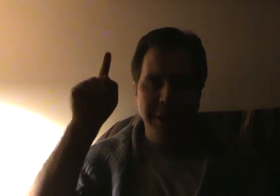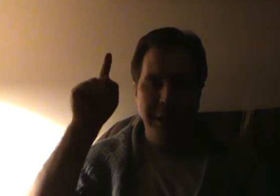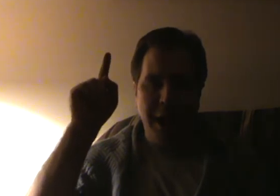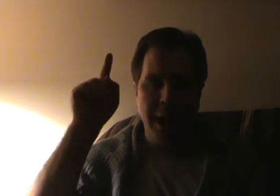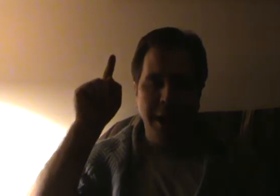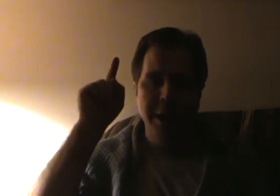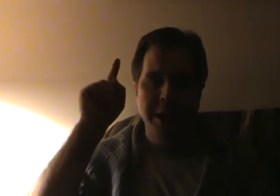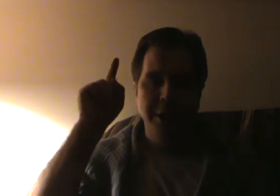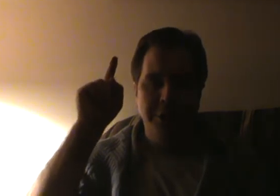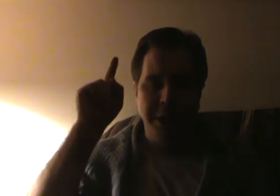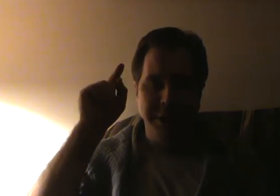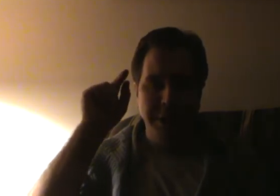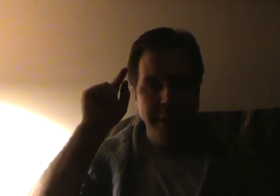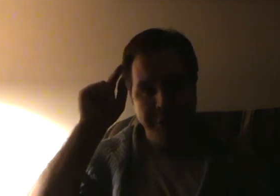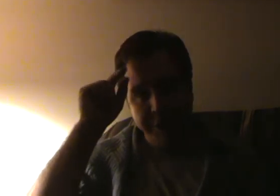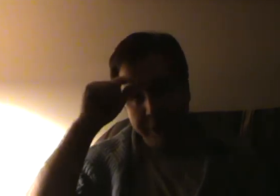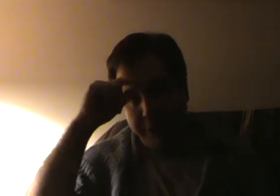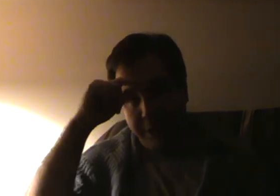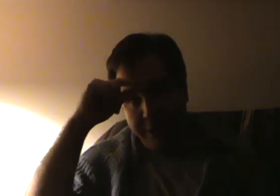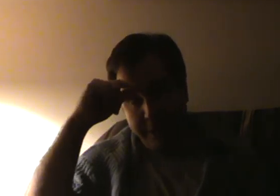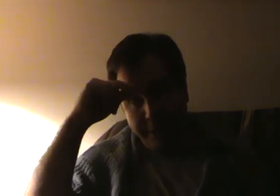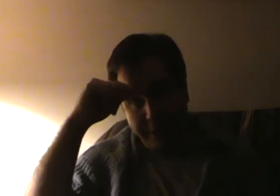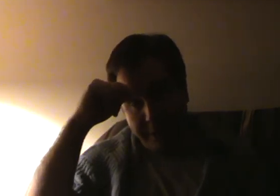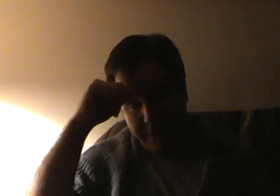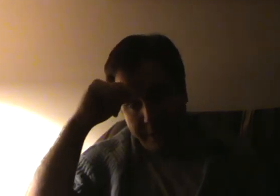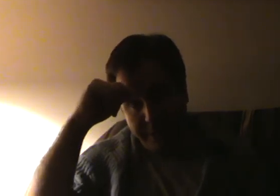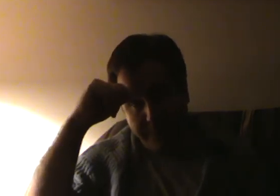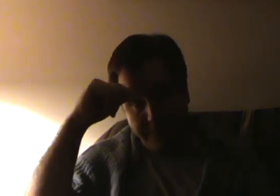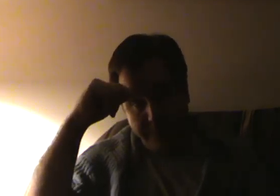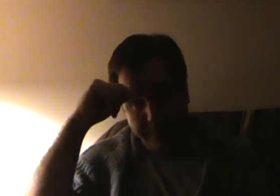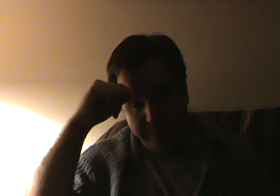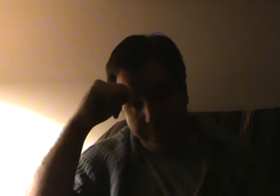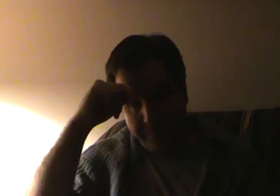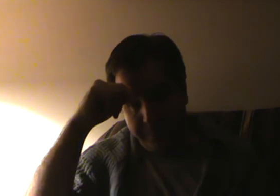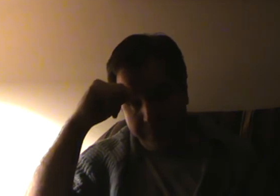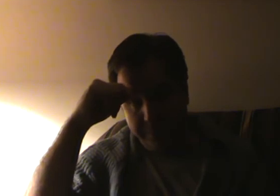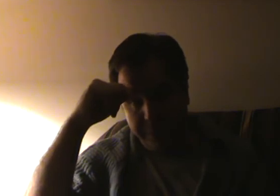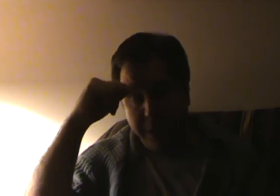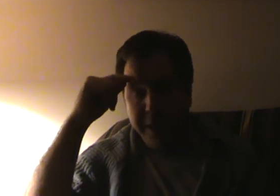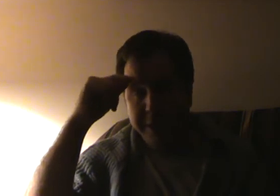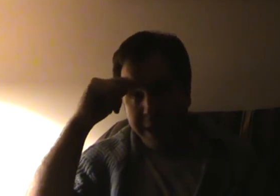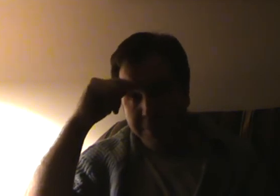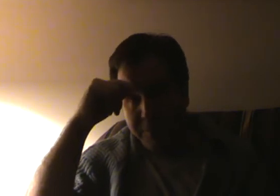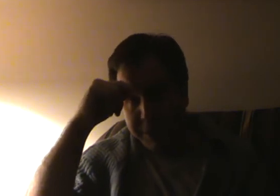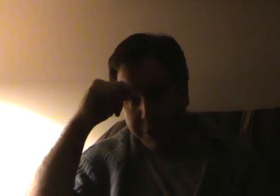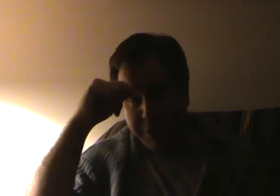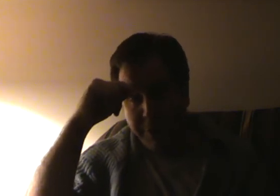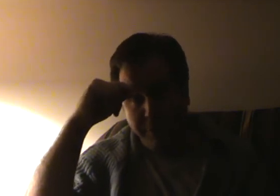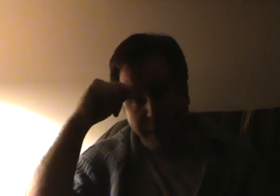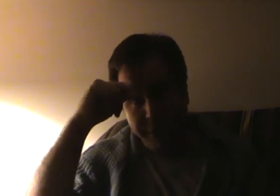God, trusting in Jesus Christ. It is a mystery religion.